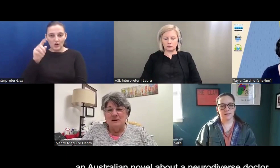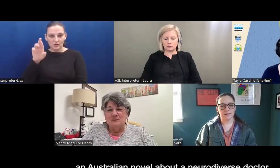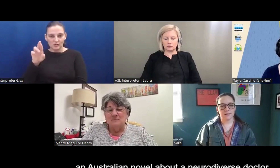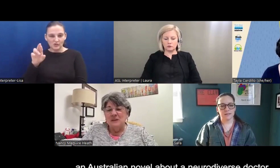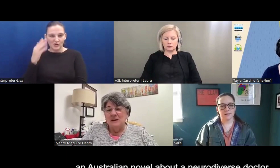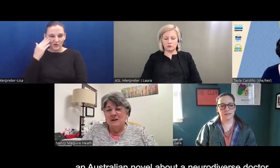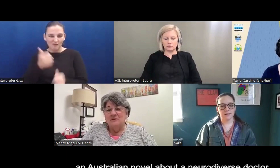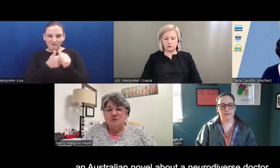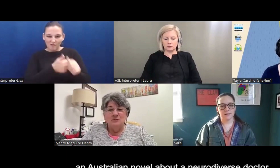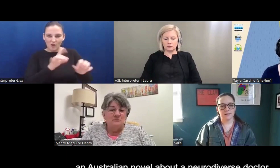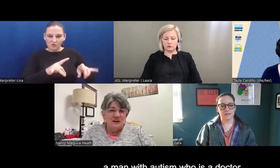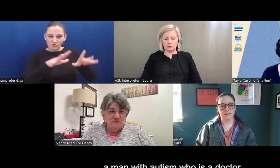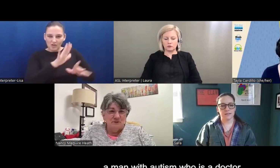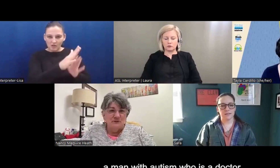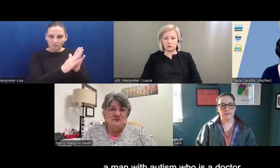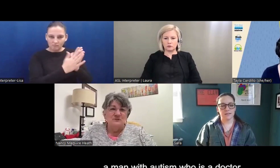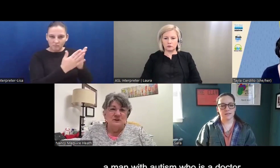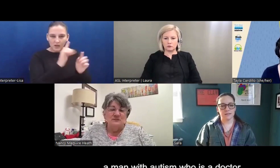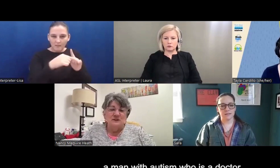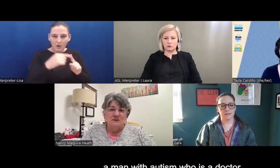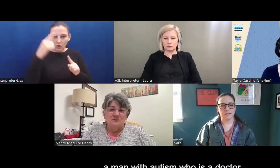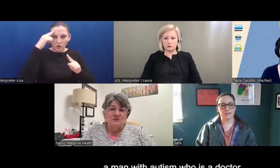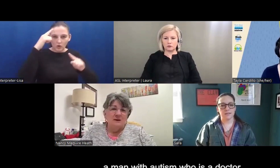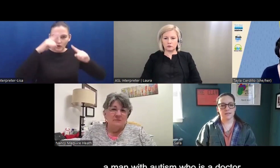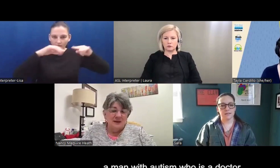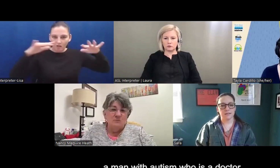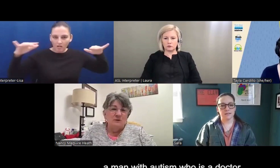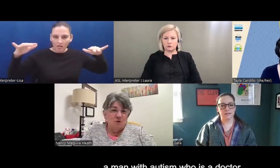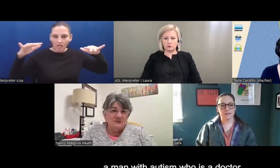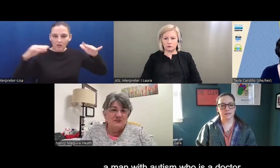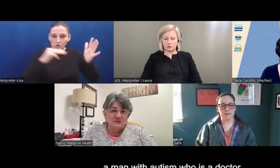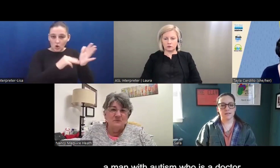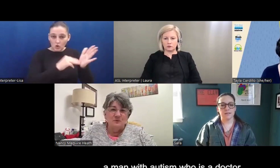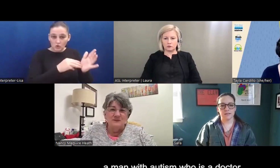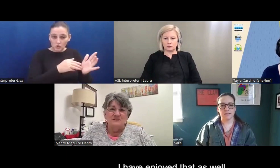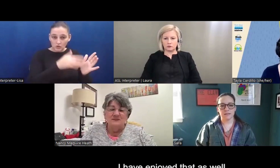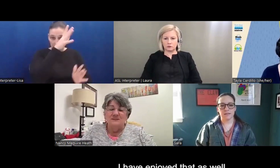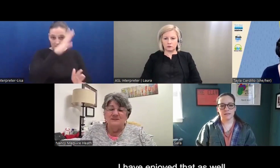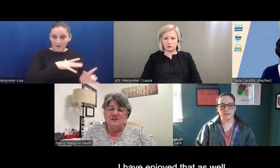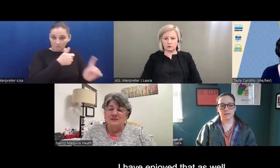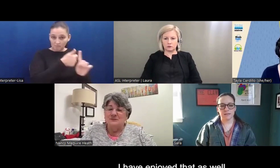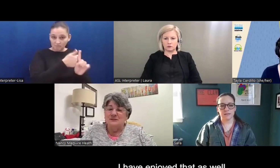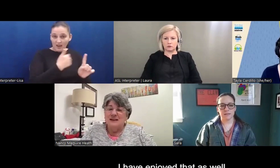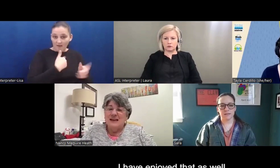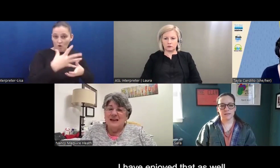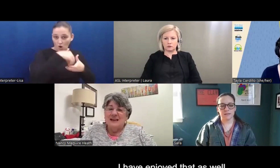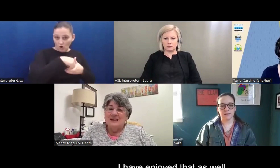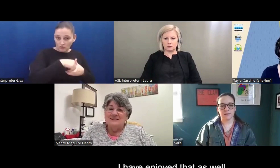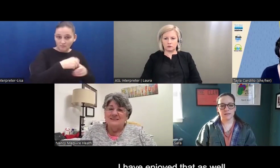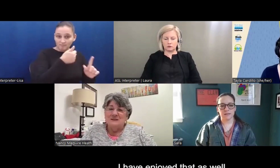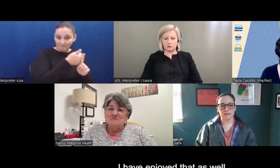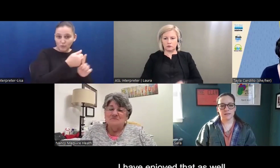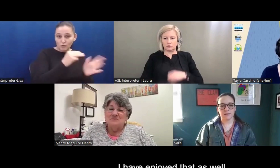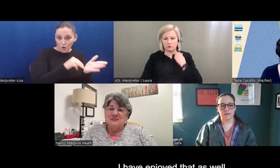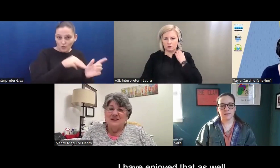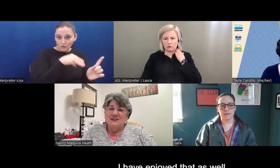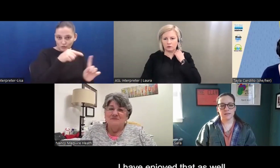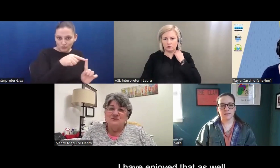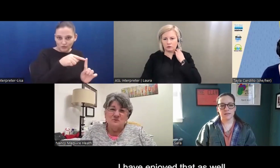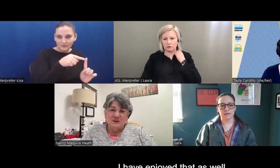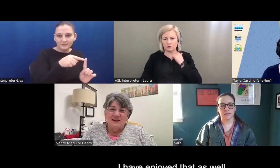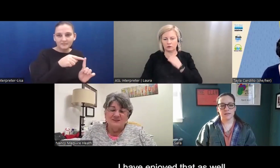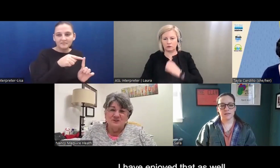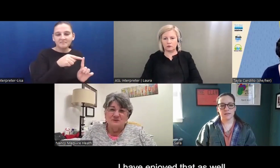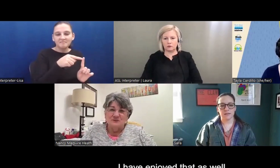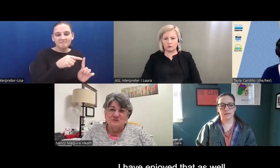about a neurodiverse doctor, a man with autism who is a doctor. And I